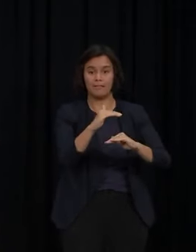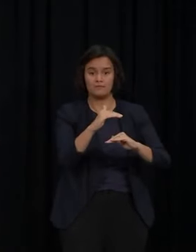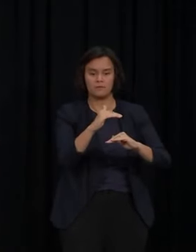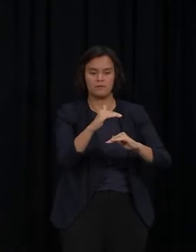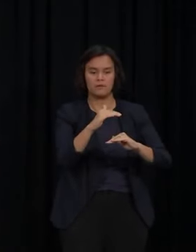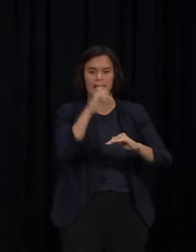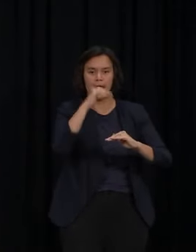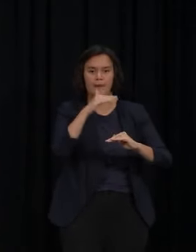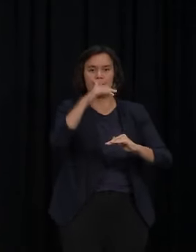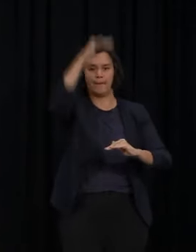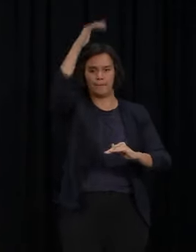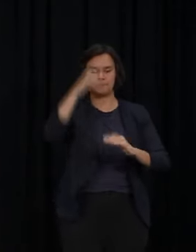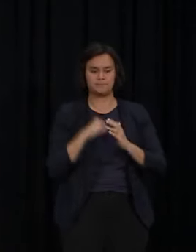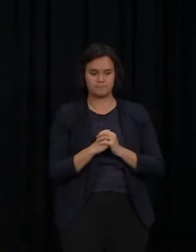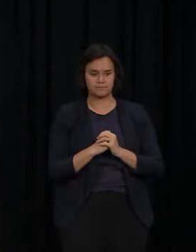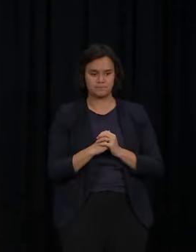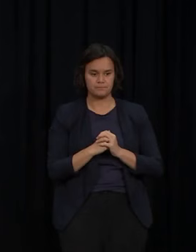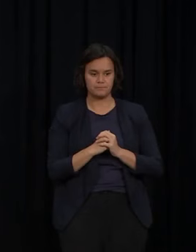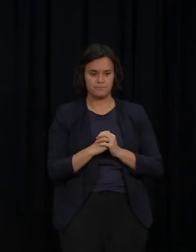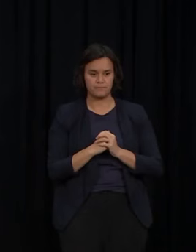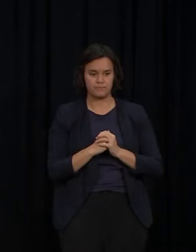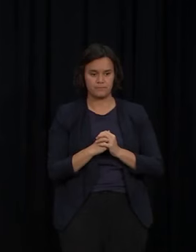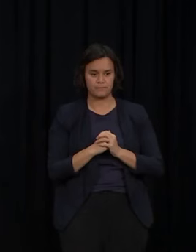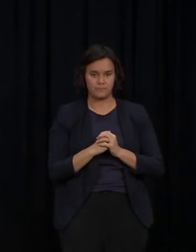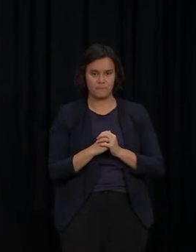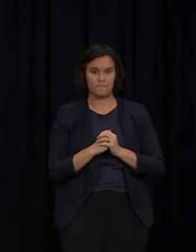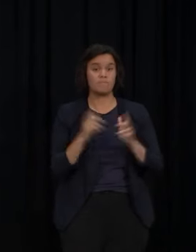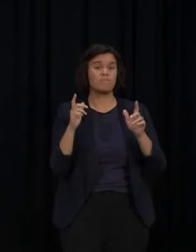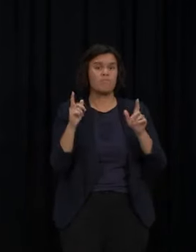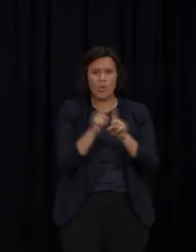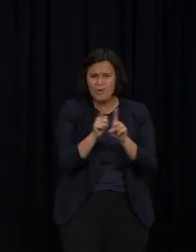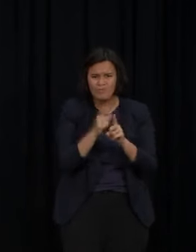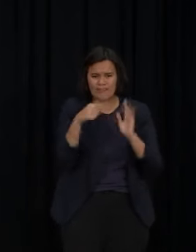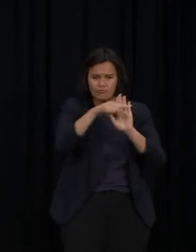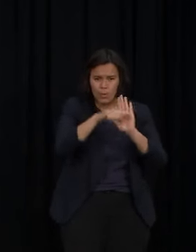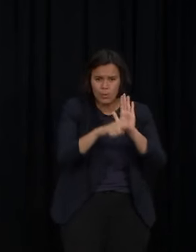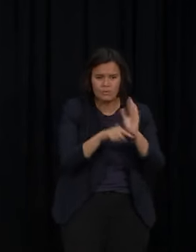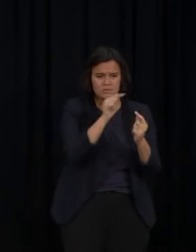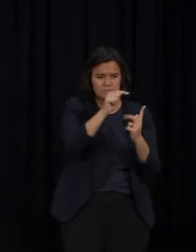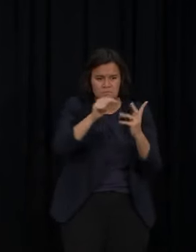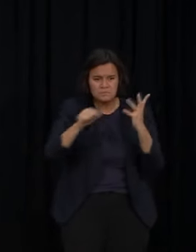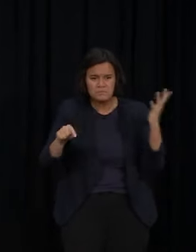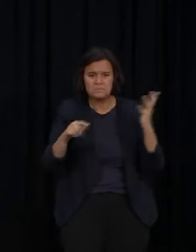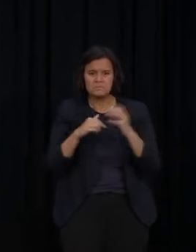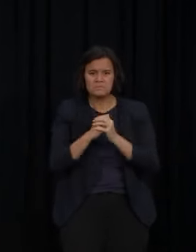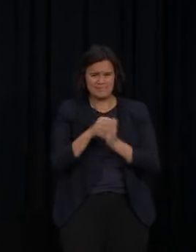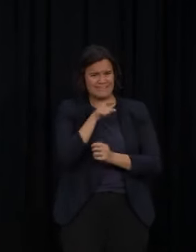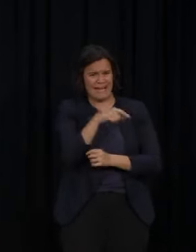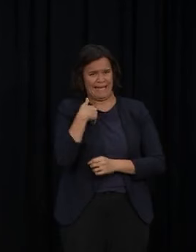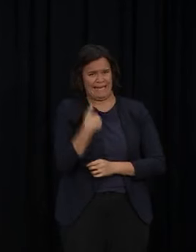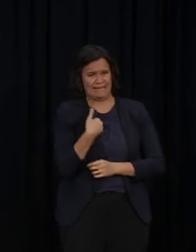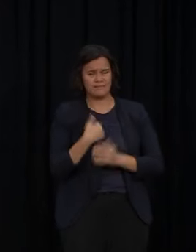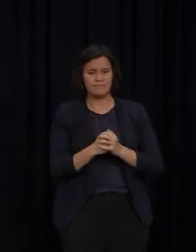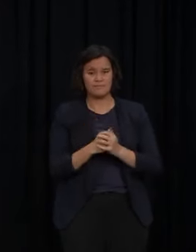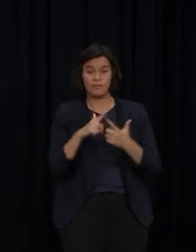and Omicron. As we have always said, these were necessary. If we hadn't had vaccine passes as we